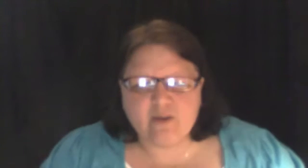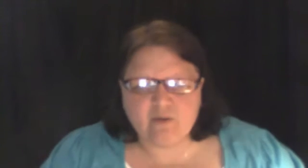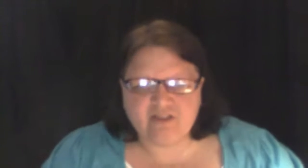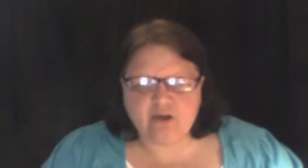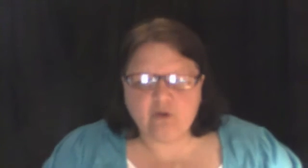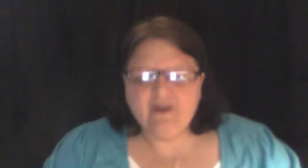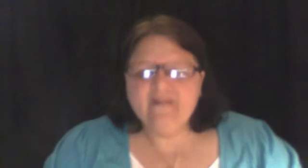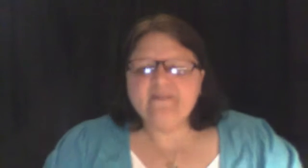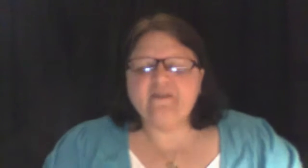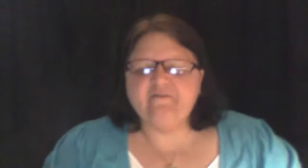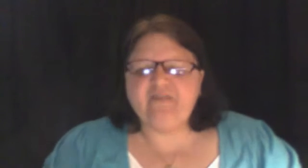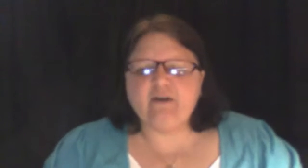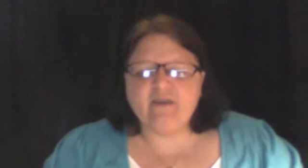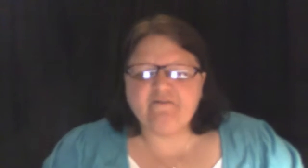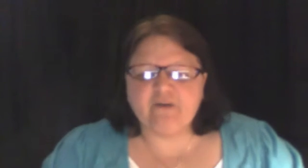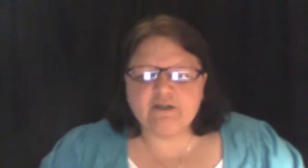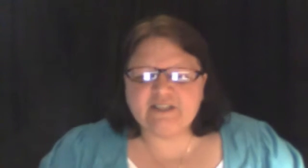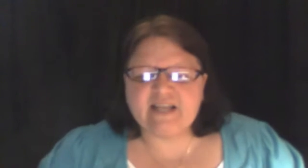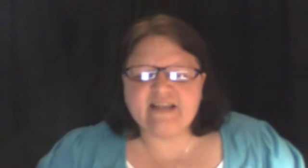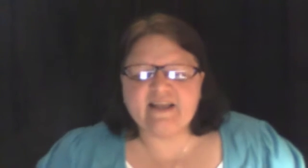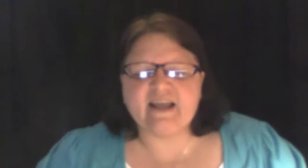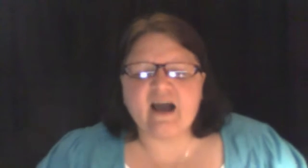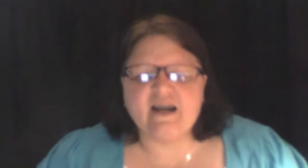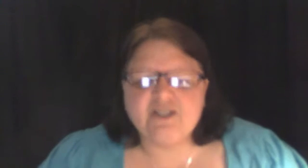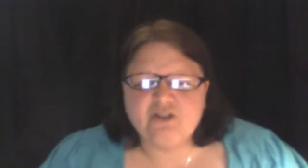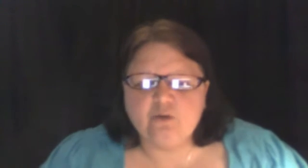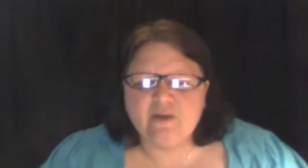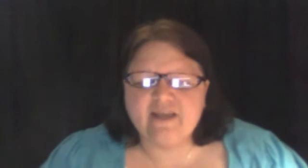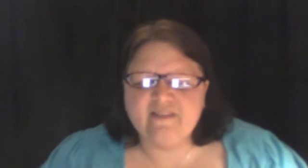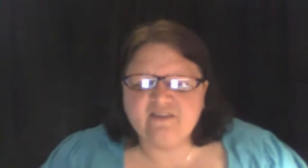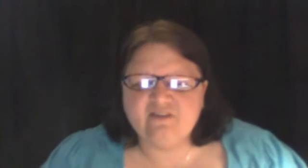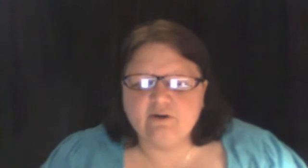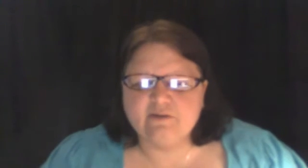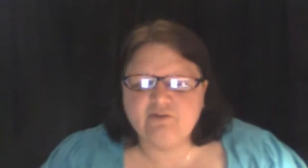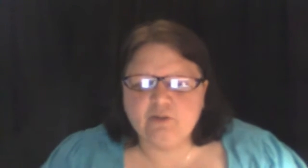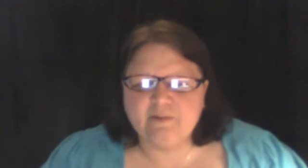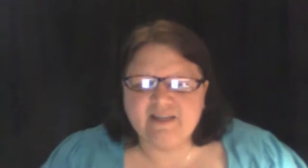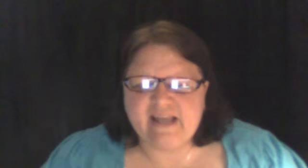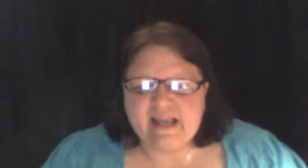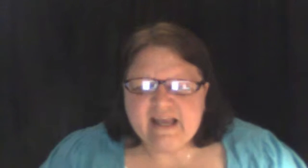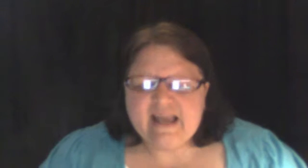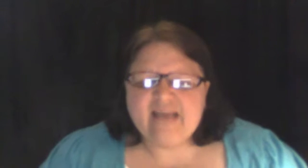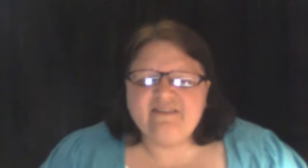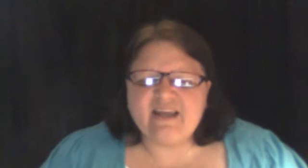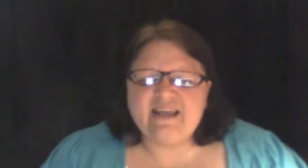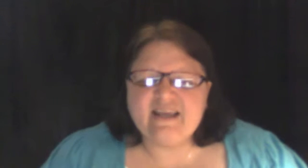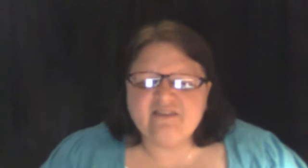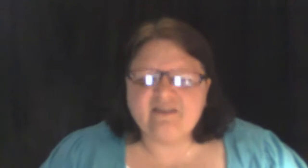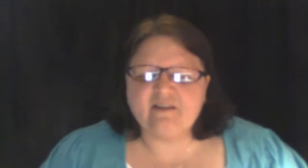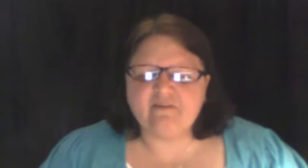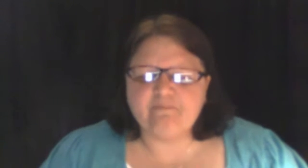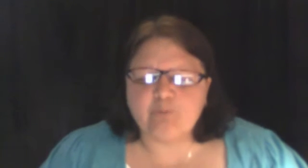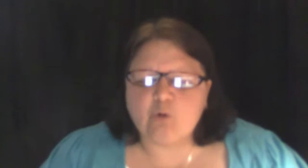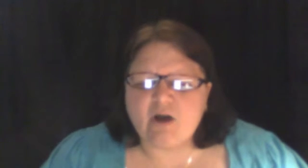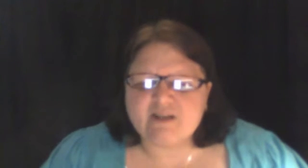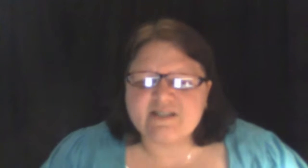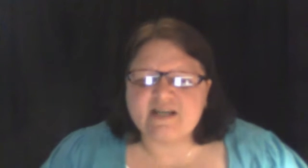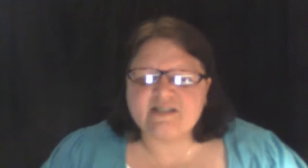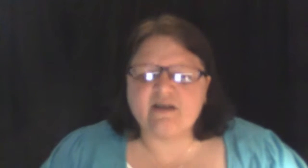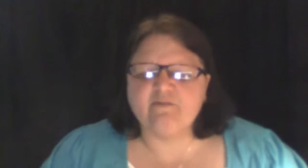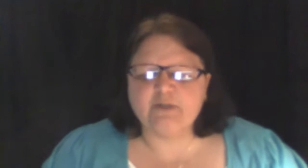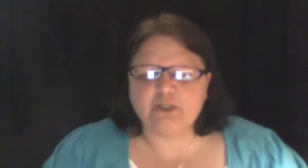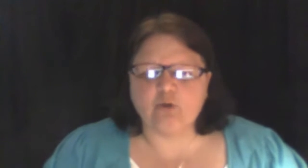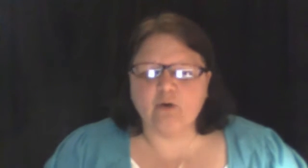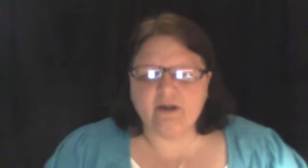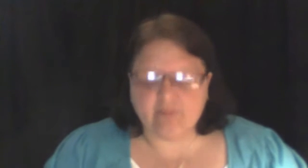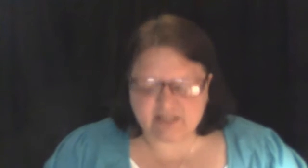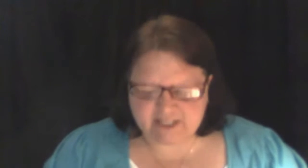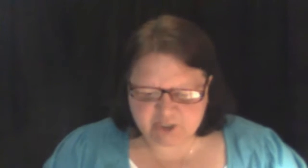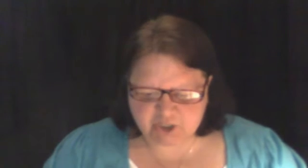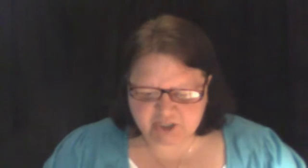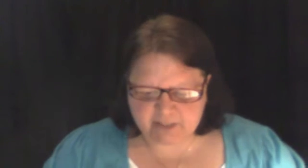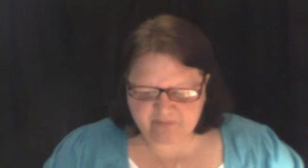with you? The very first thing that God is doing in this year of Jubilee is that he is in the process of restoring relationships.